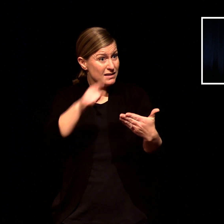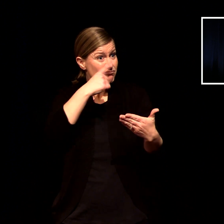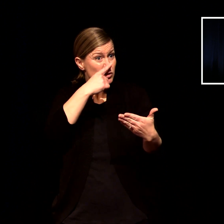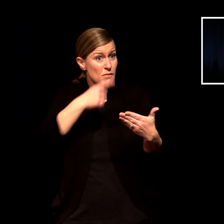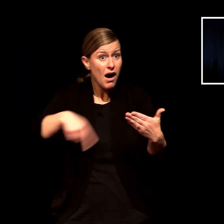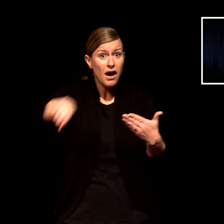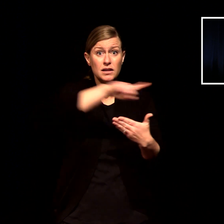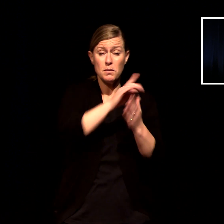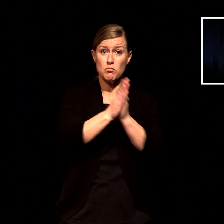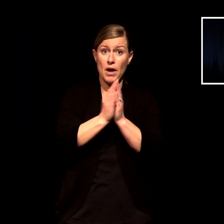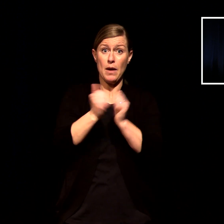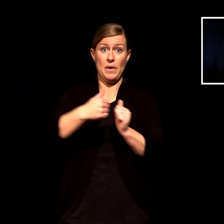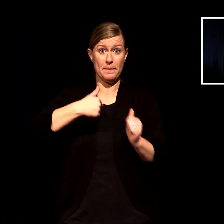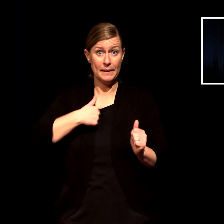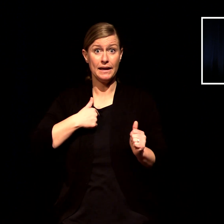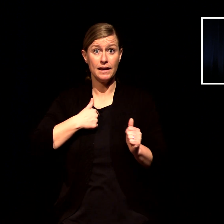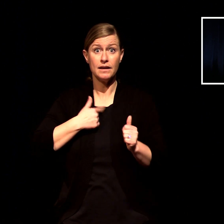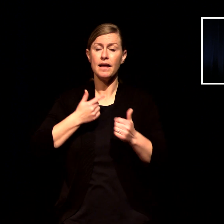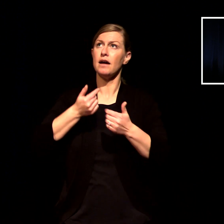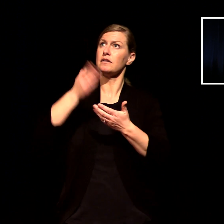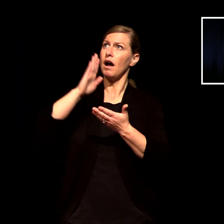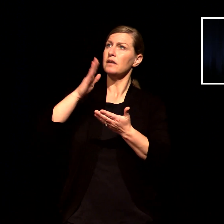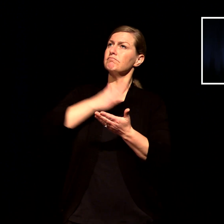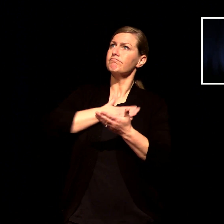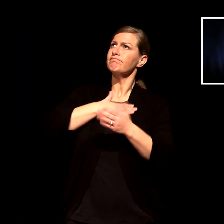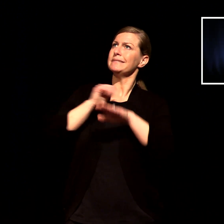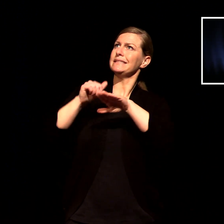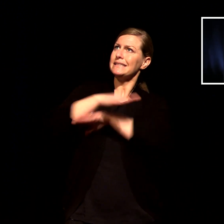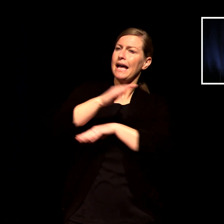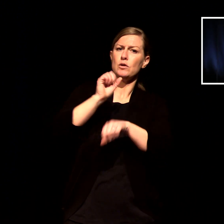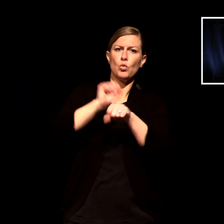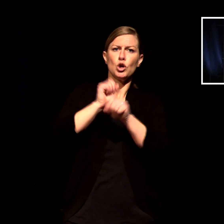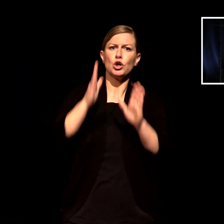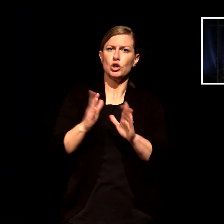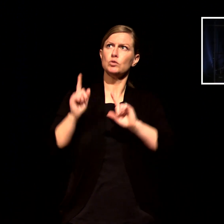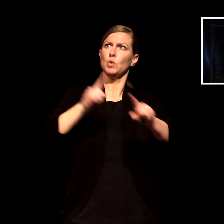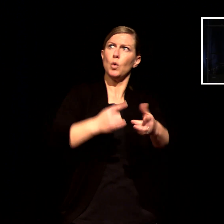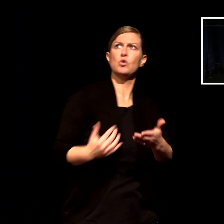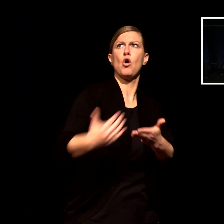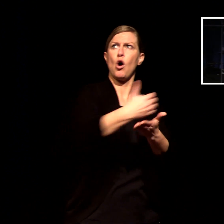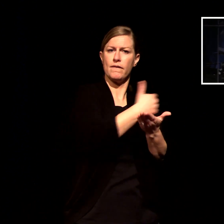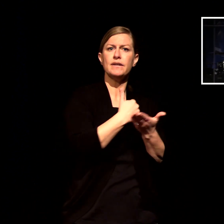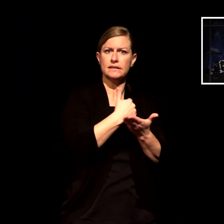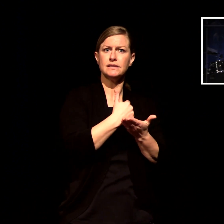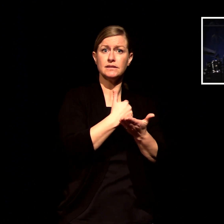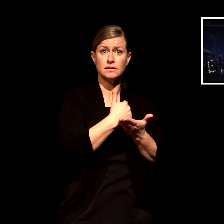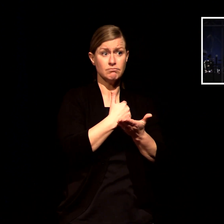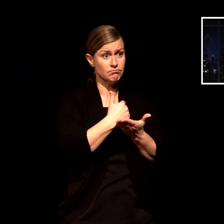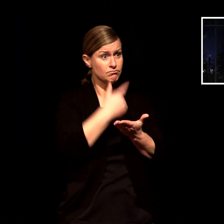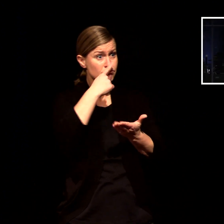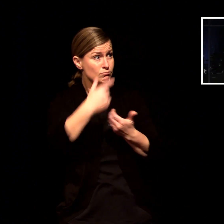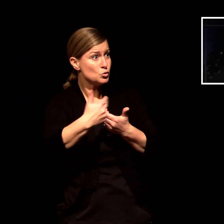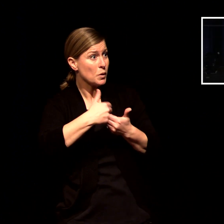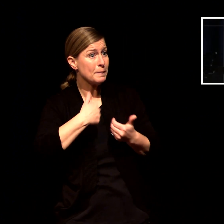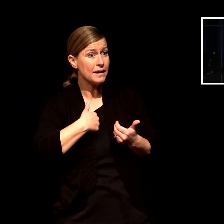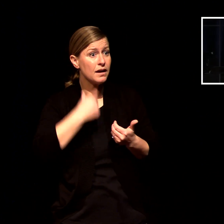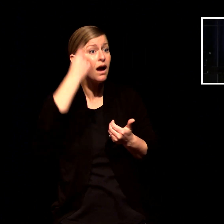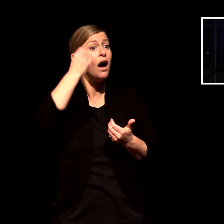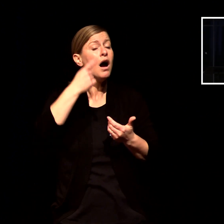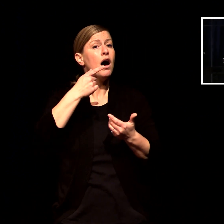that god would send workers into the harvest but don't just pray for other people that would be the easy thing to